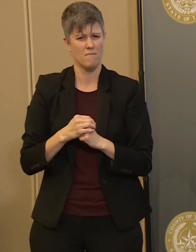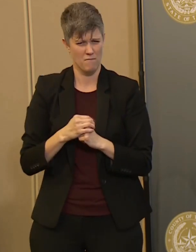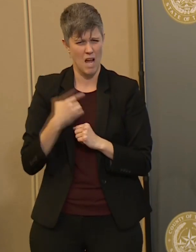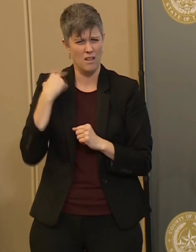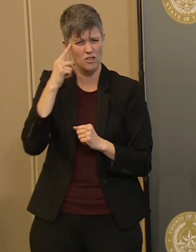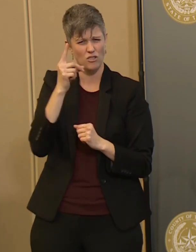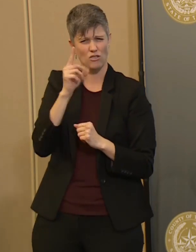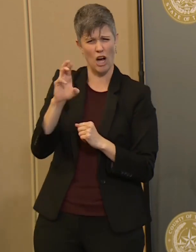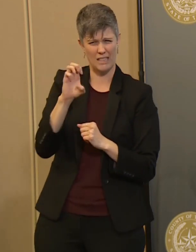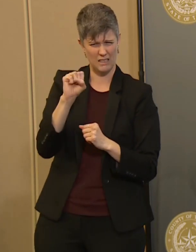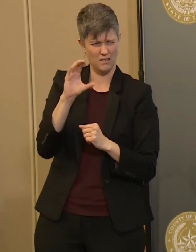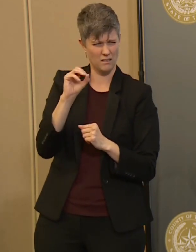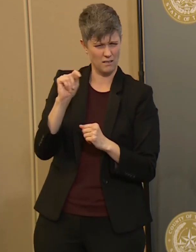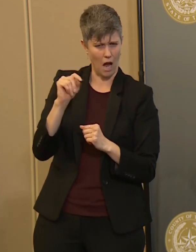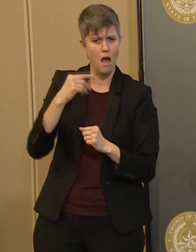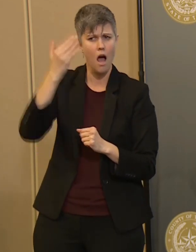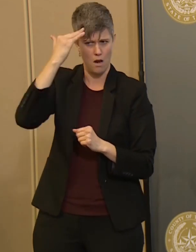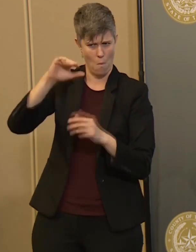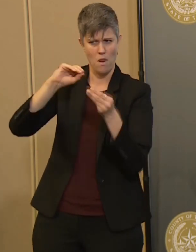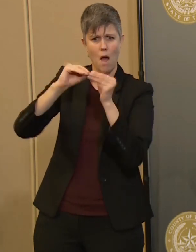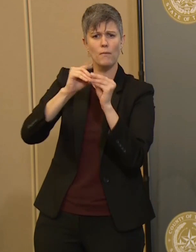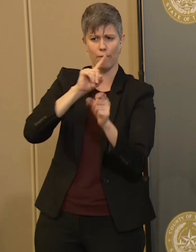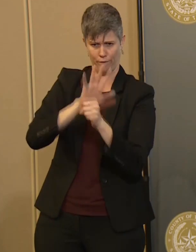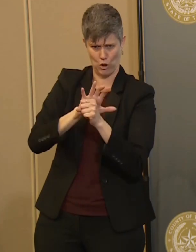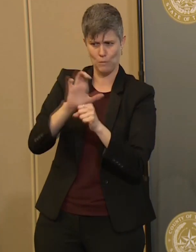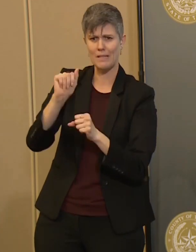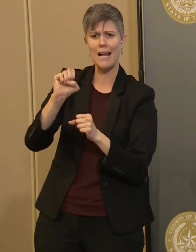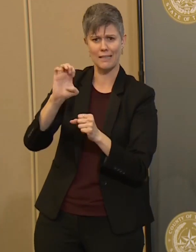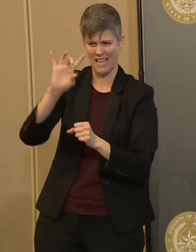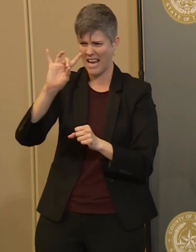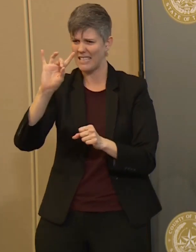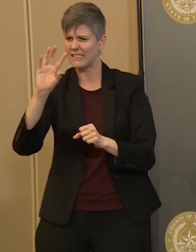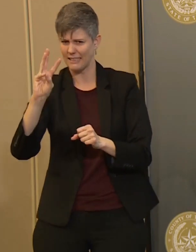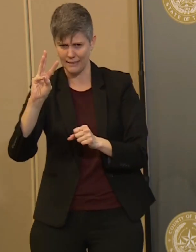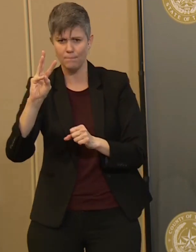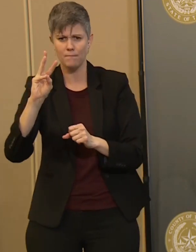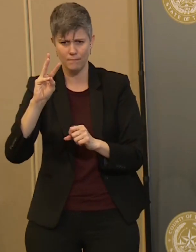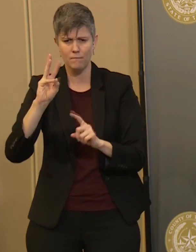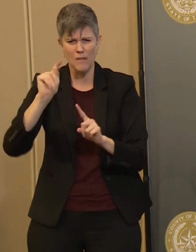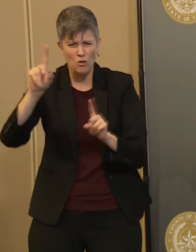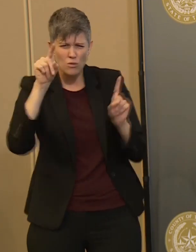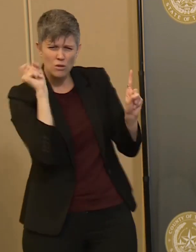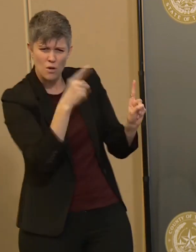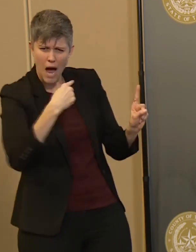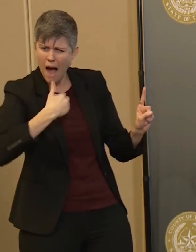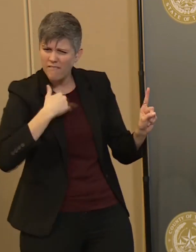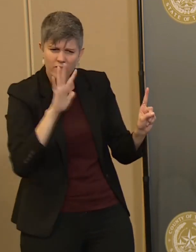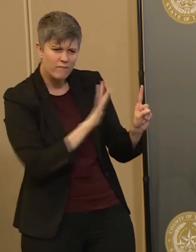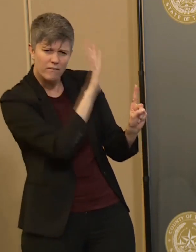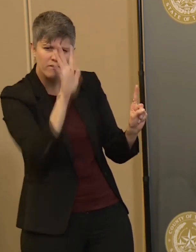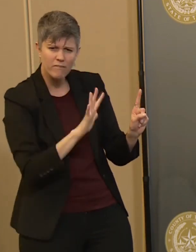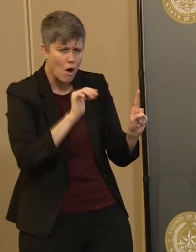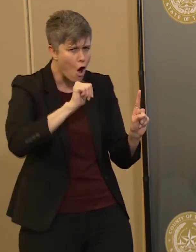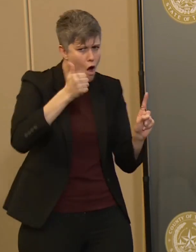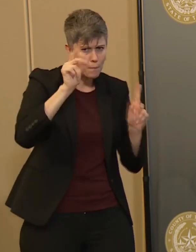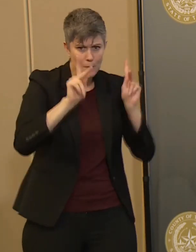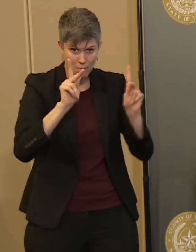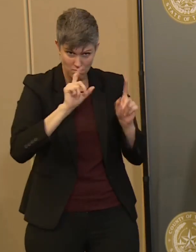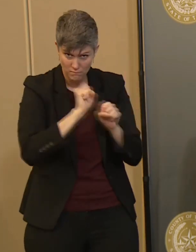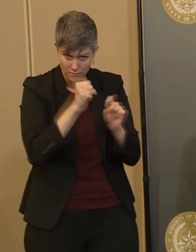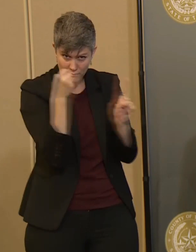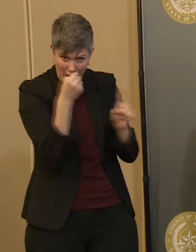We know the number of confirmed cases are at 86. Do you have an estimate of how many others may be infected? Dr. Escott?